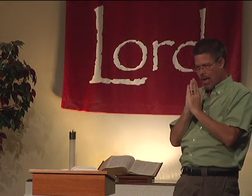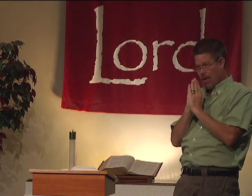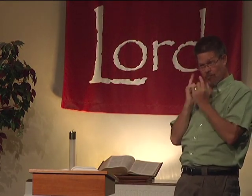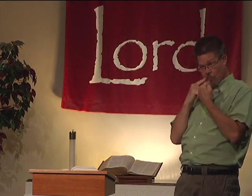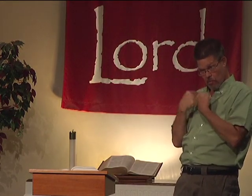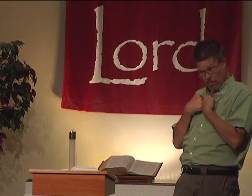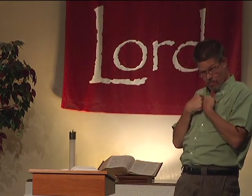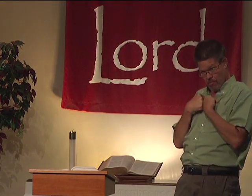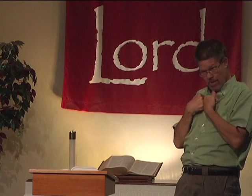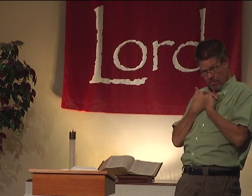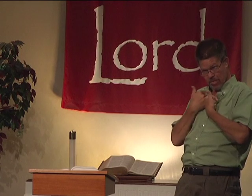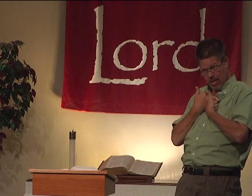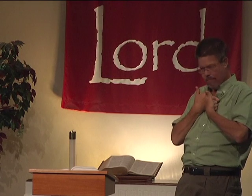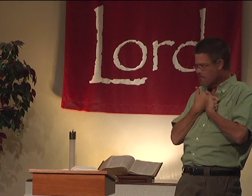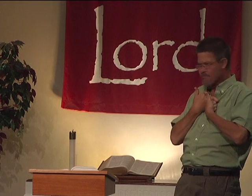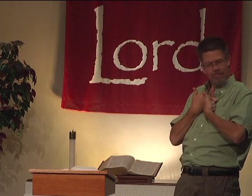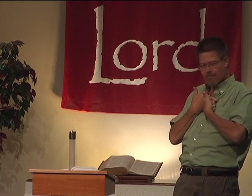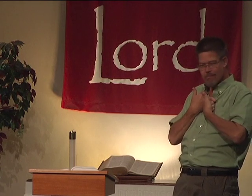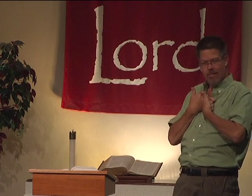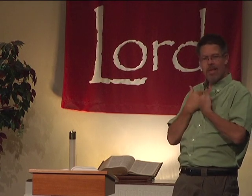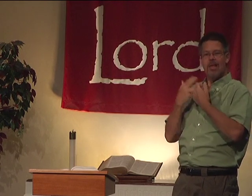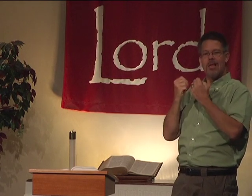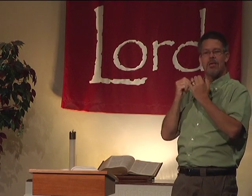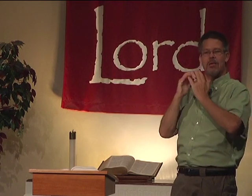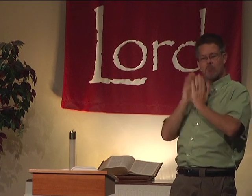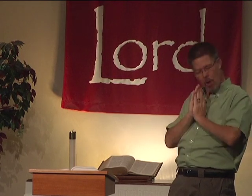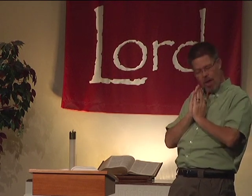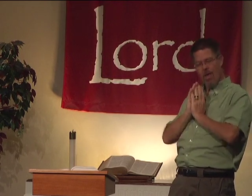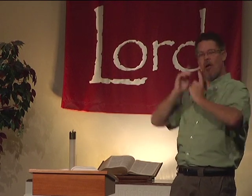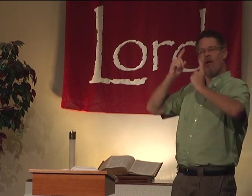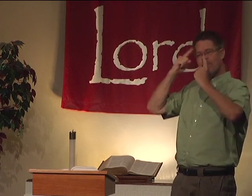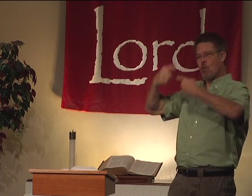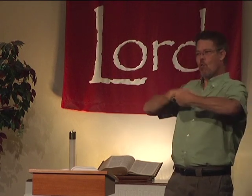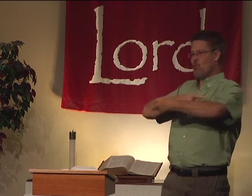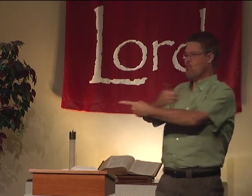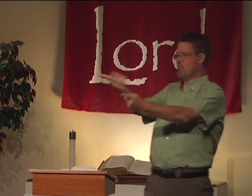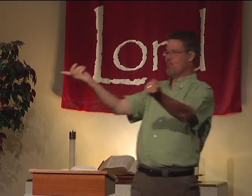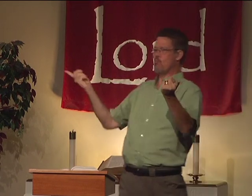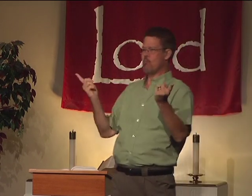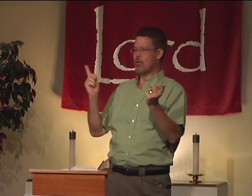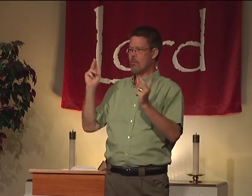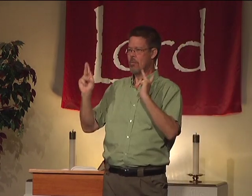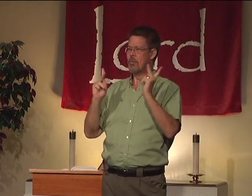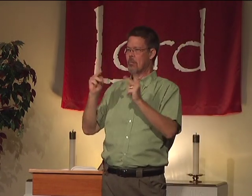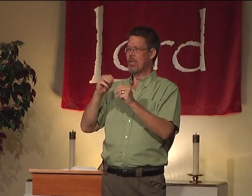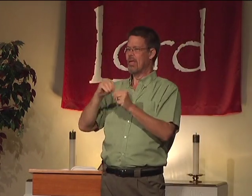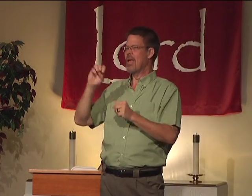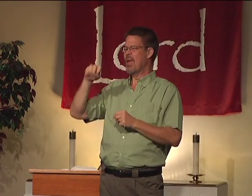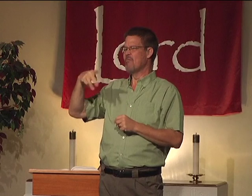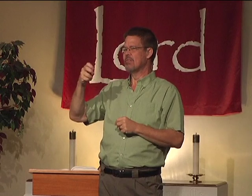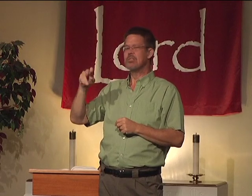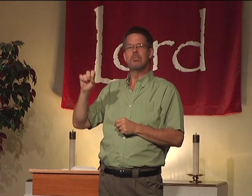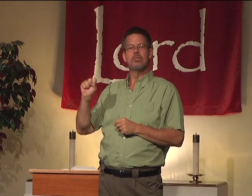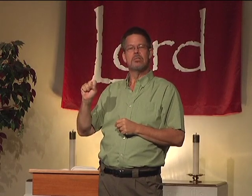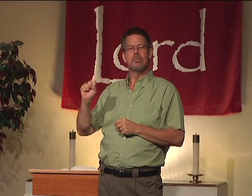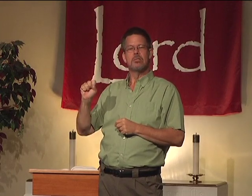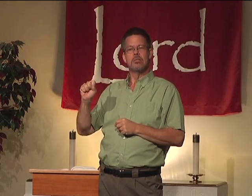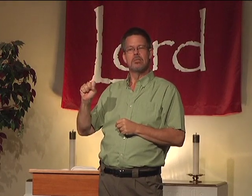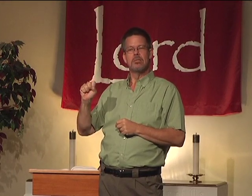he's praying for himself? No, not at all. He's praying for you, the people in Ephesus at the